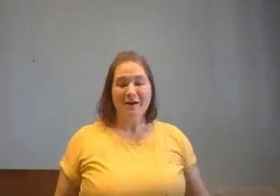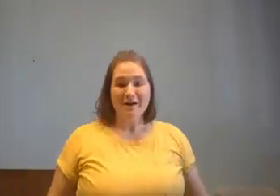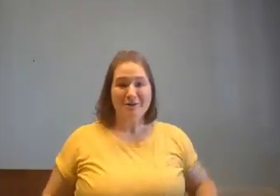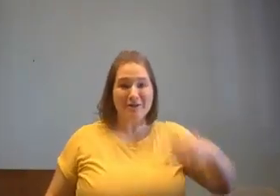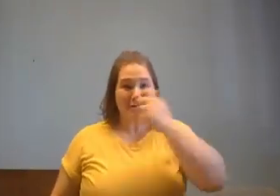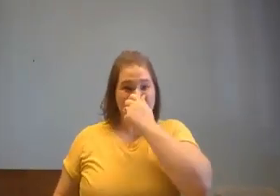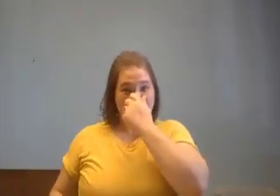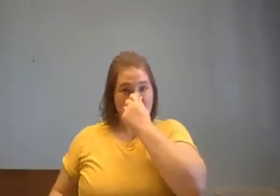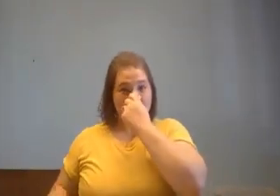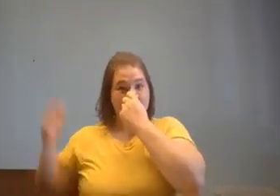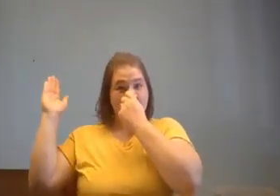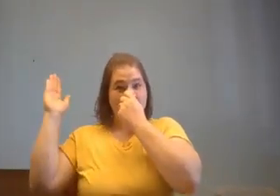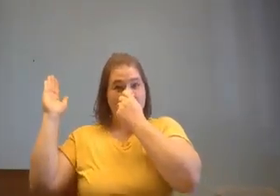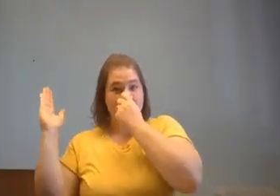Plug your nose! And die!